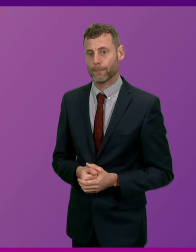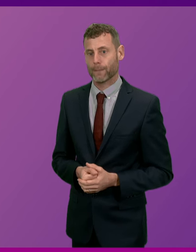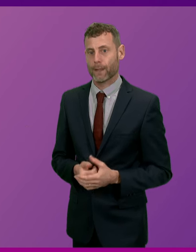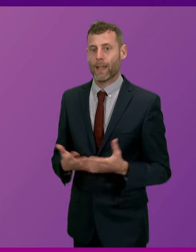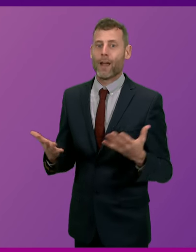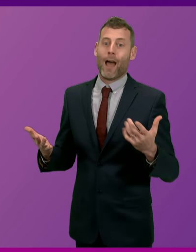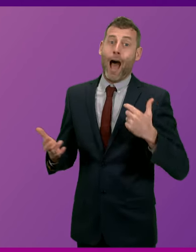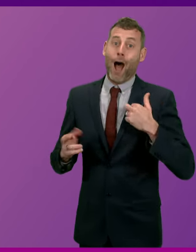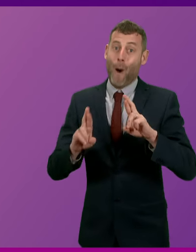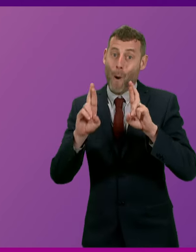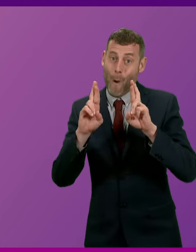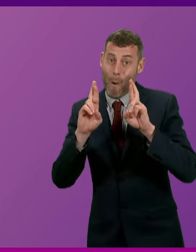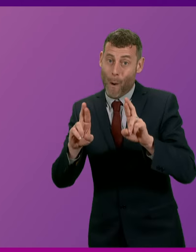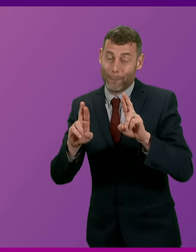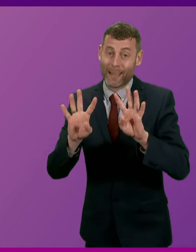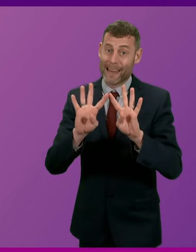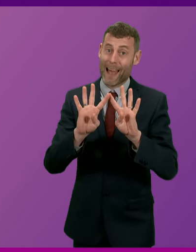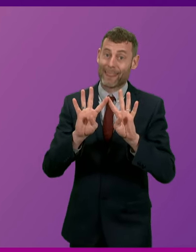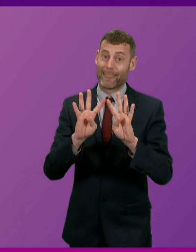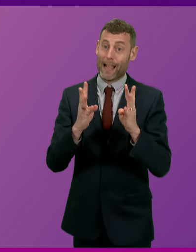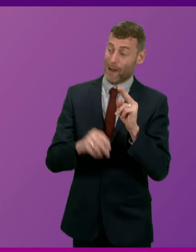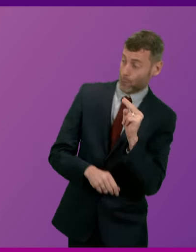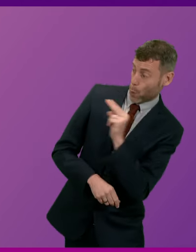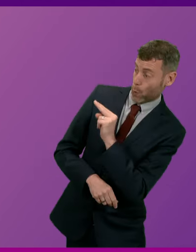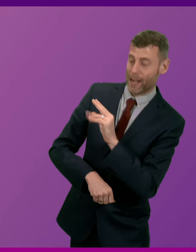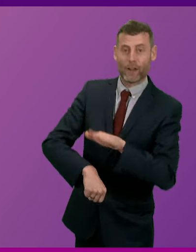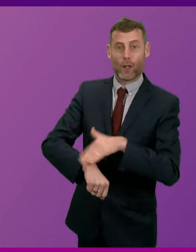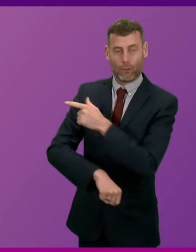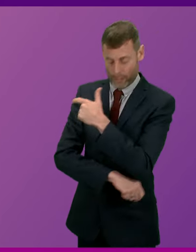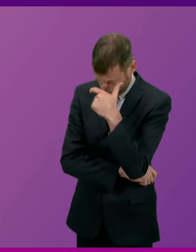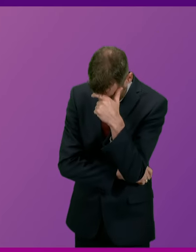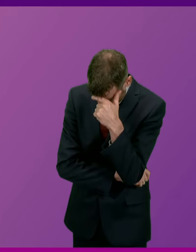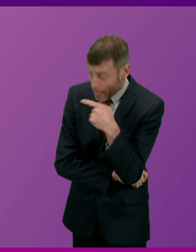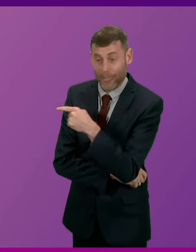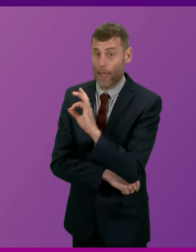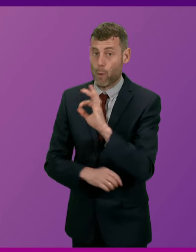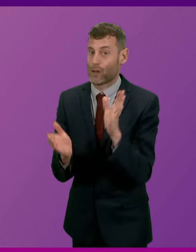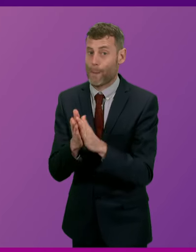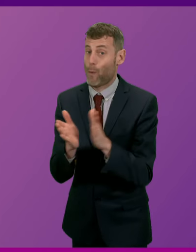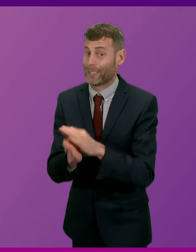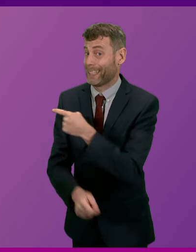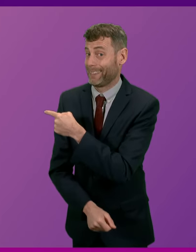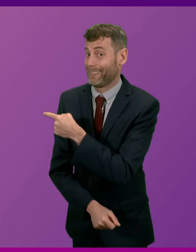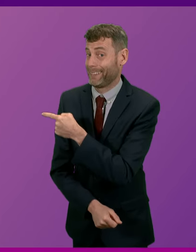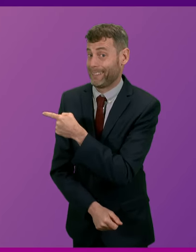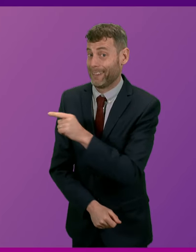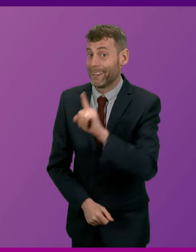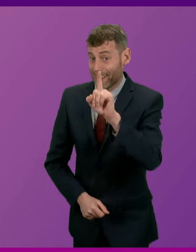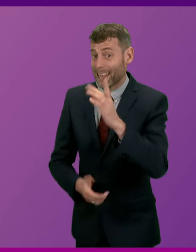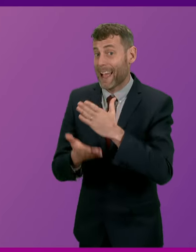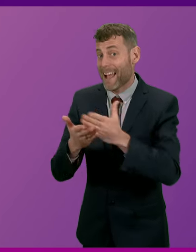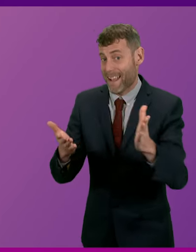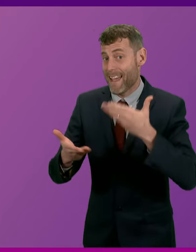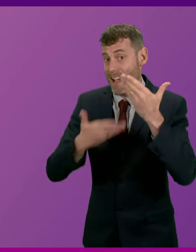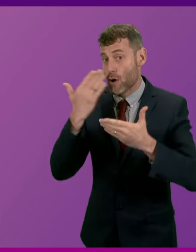I hope the cameras might be looking at the Greens who all had their head down there and were not applauding. And let's be clear, the Greens